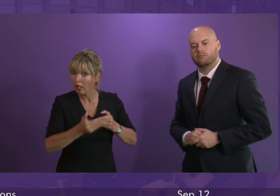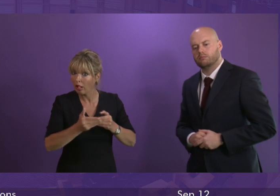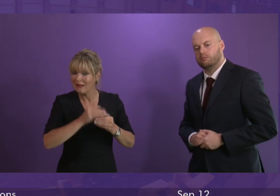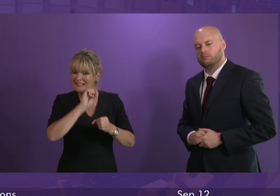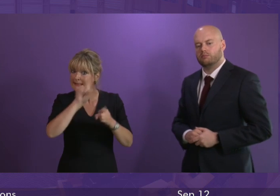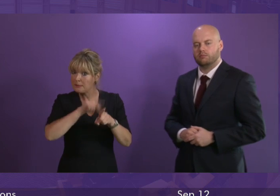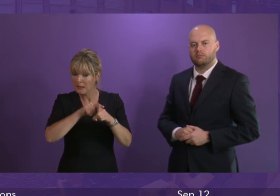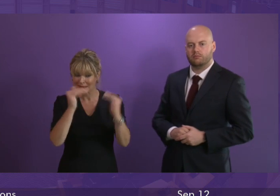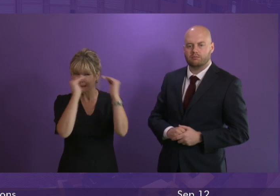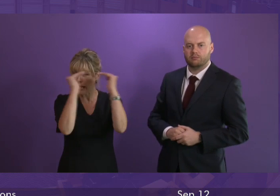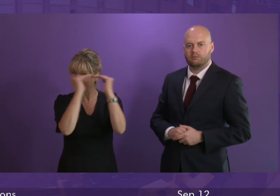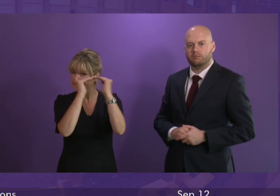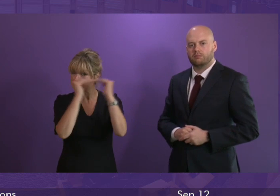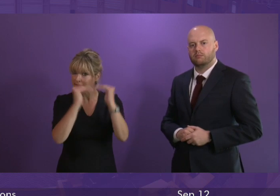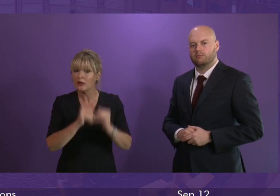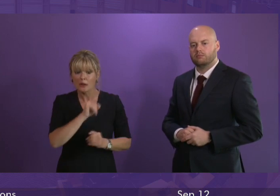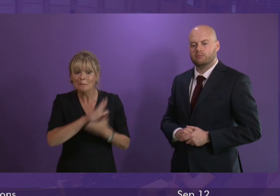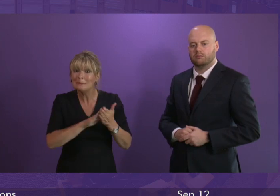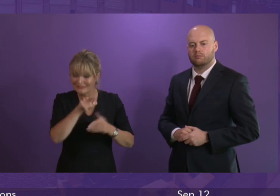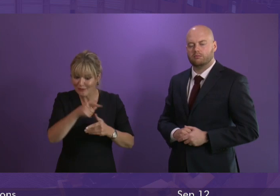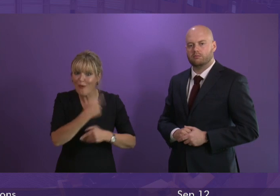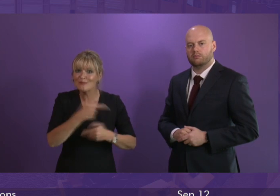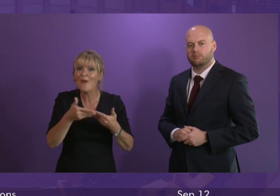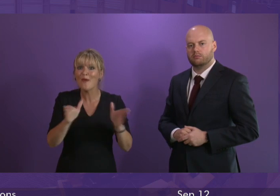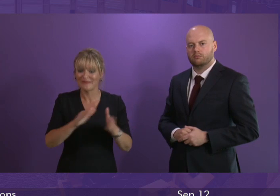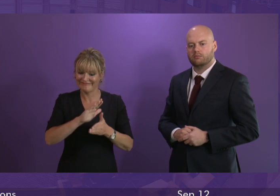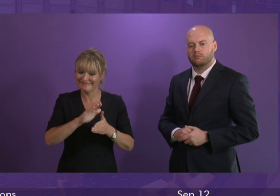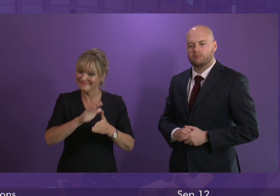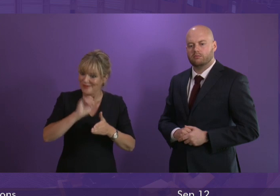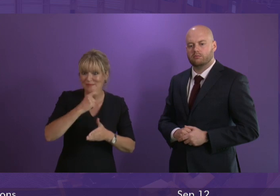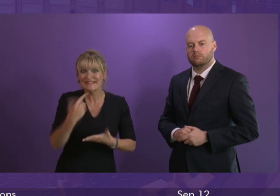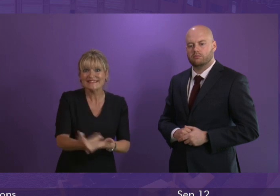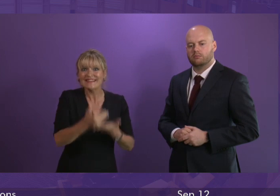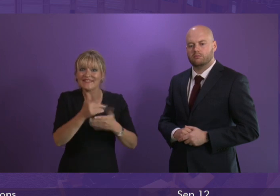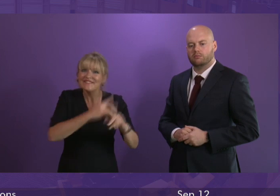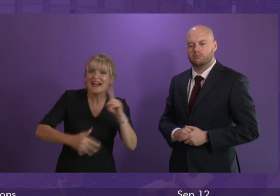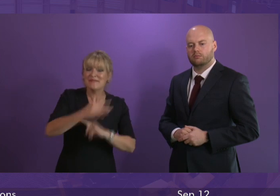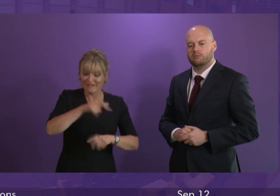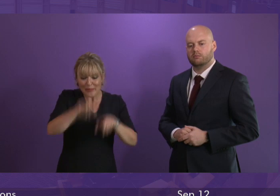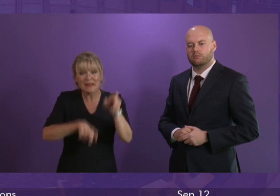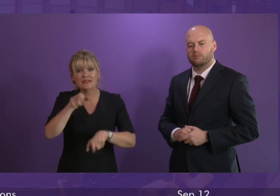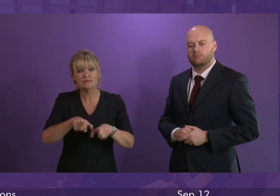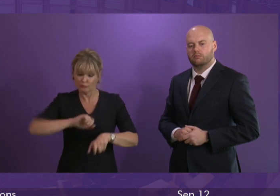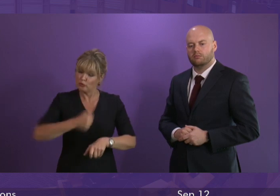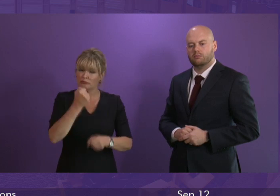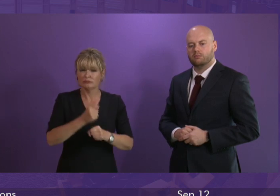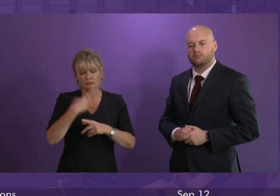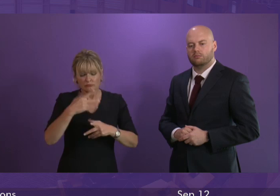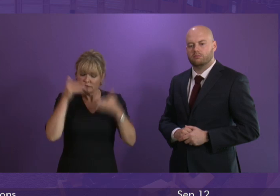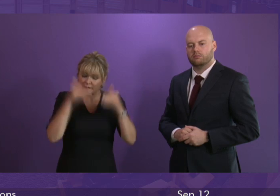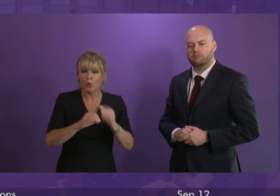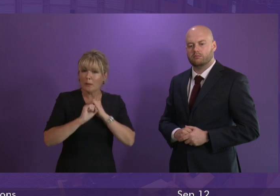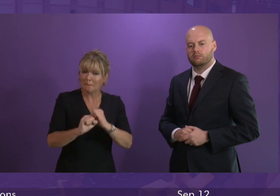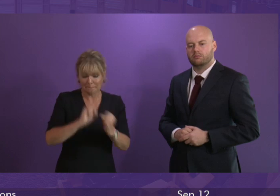done to the requisite standards. And when that hospital opens, it is a safe environment for the patients who will use it and the Scottish Government will remain absolutely